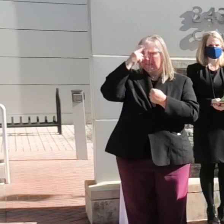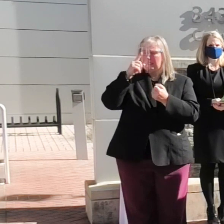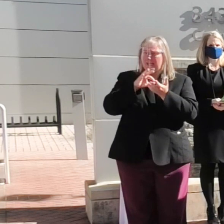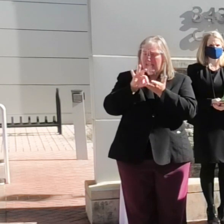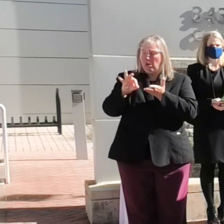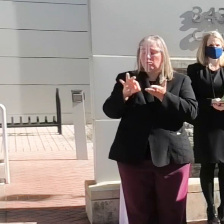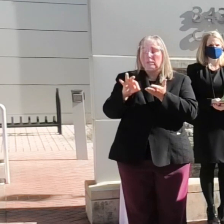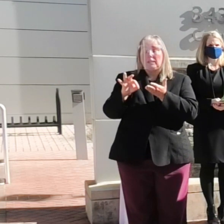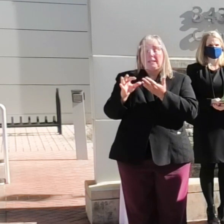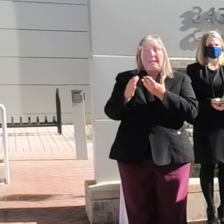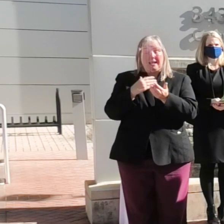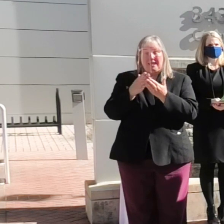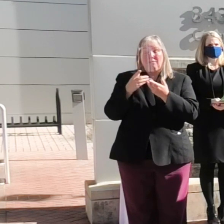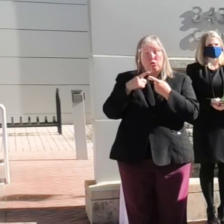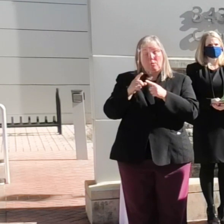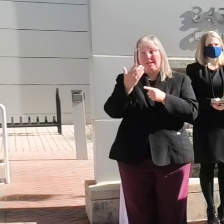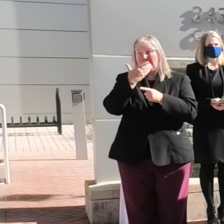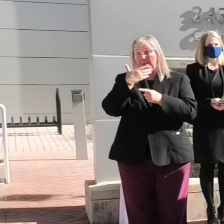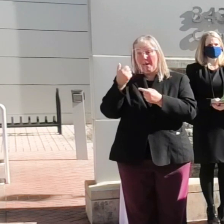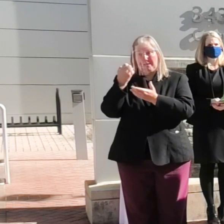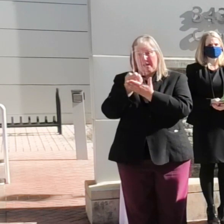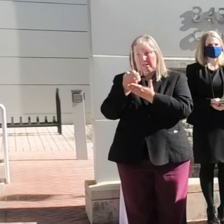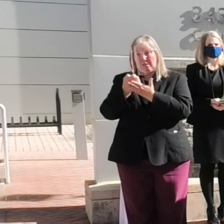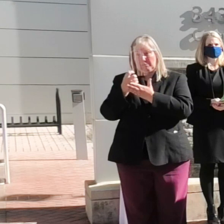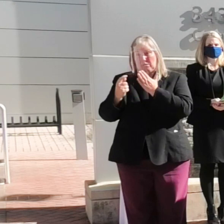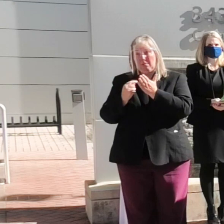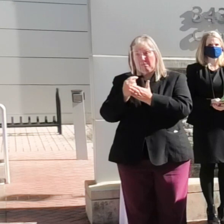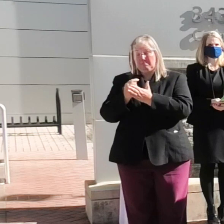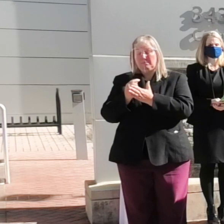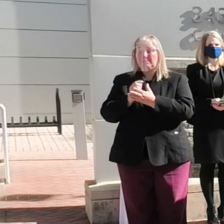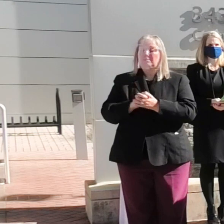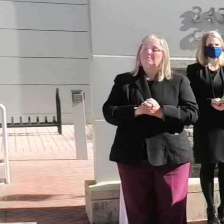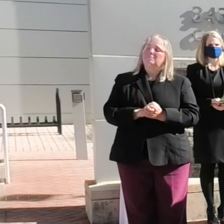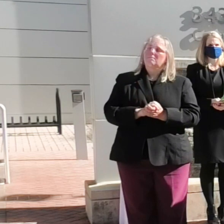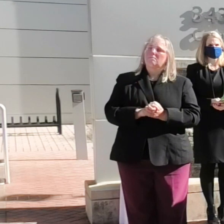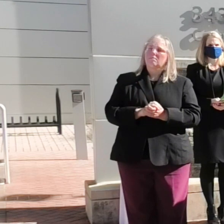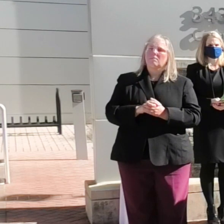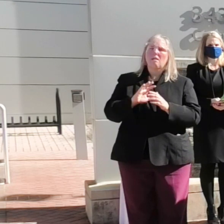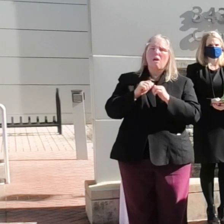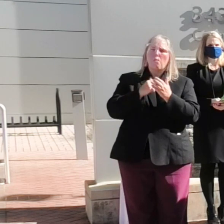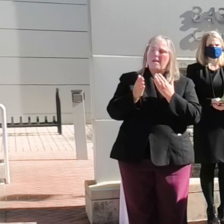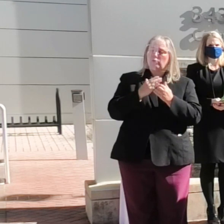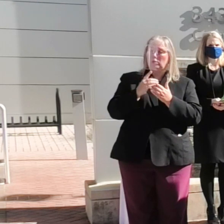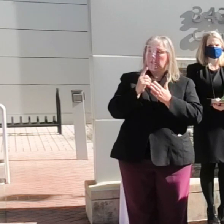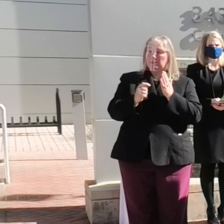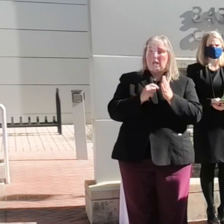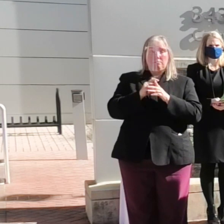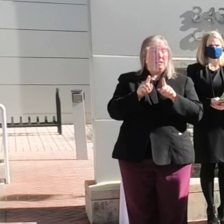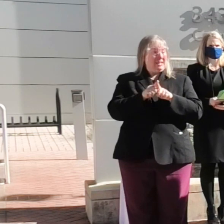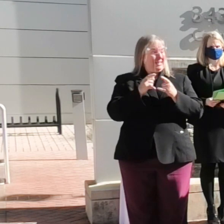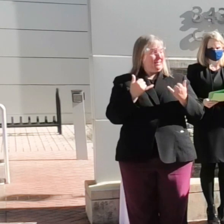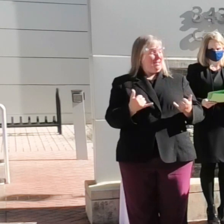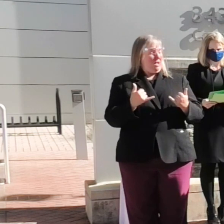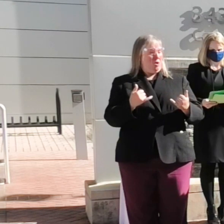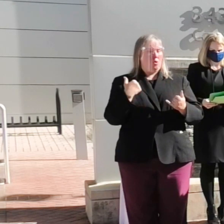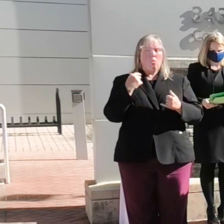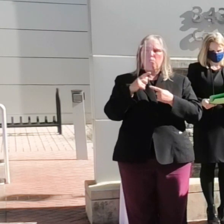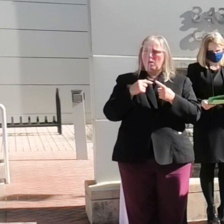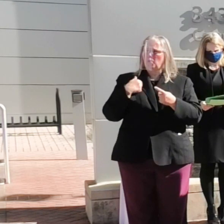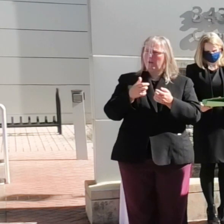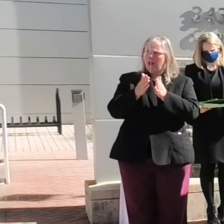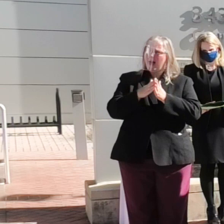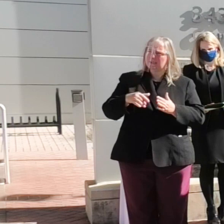even in the best economic times. However, in times like these, when we are asking them,